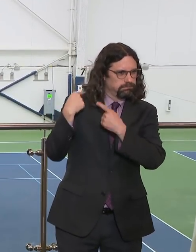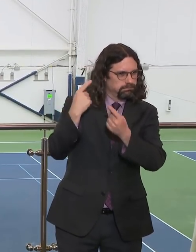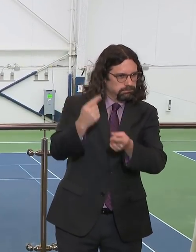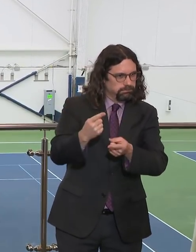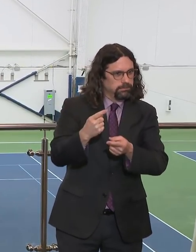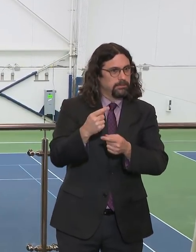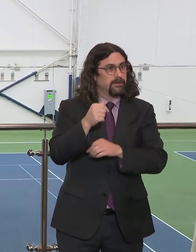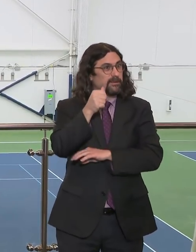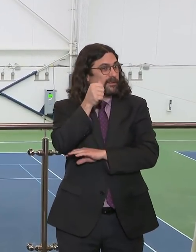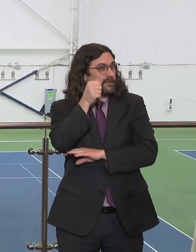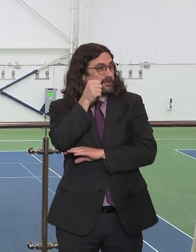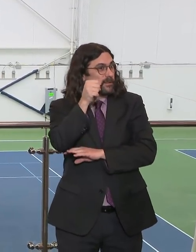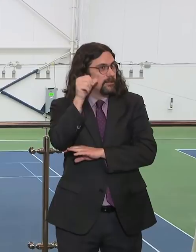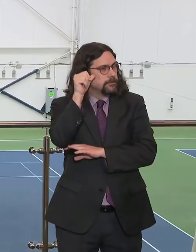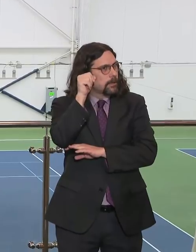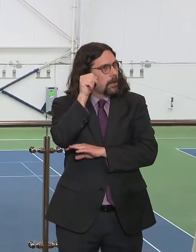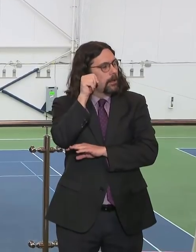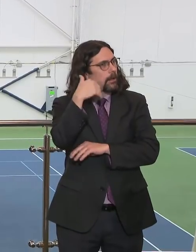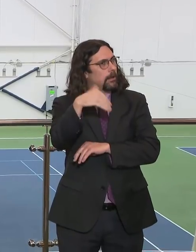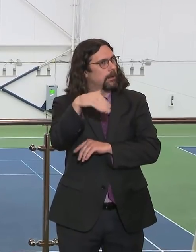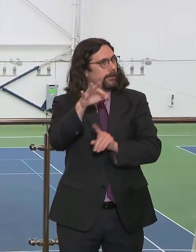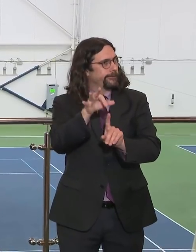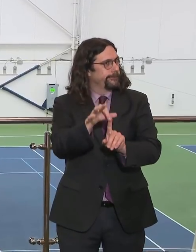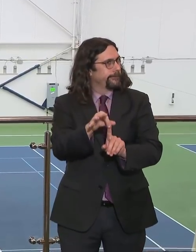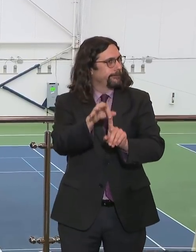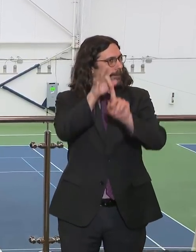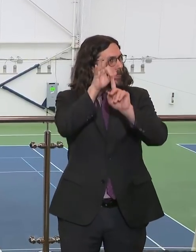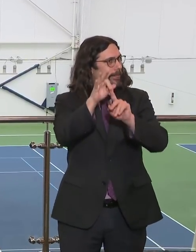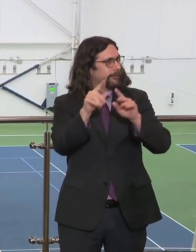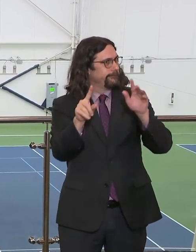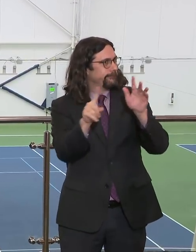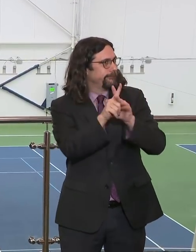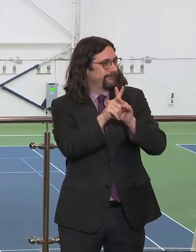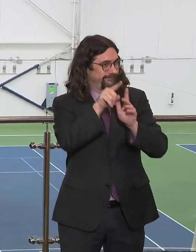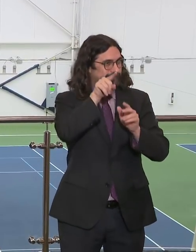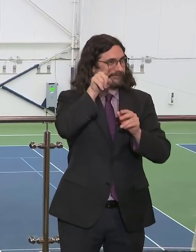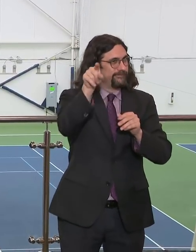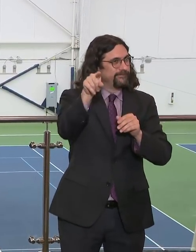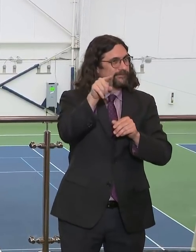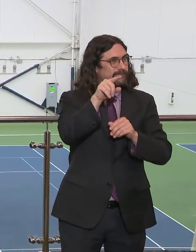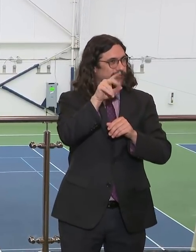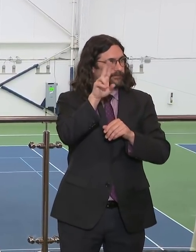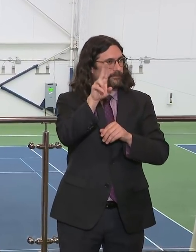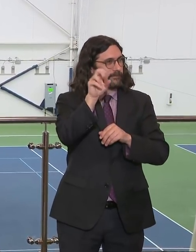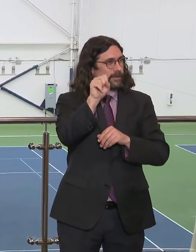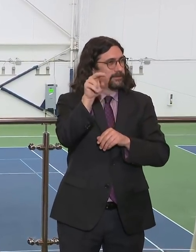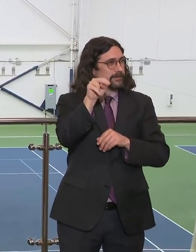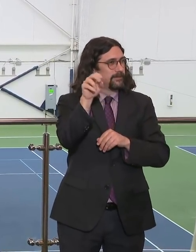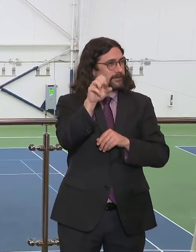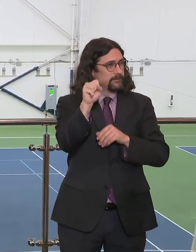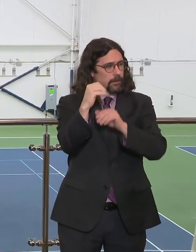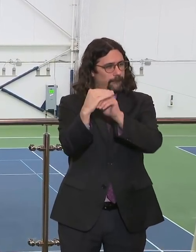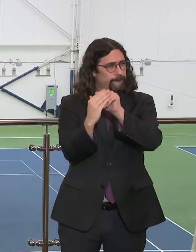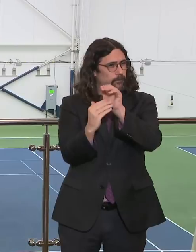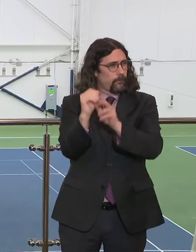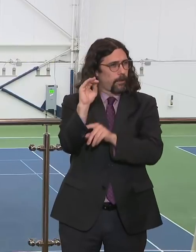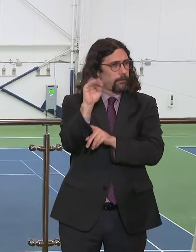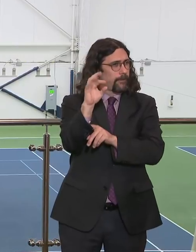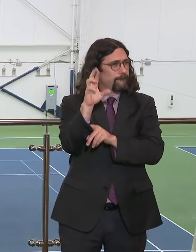NS comfort arrived. And boy, did it bring hope, did it bring comfort already